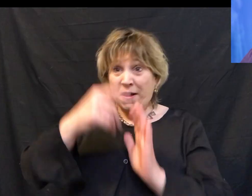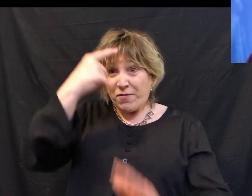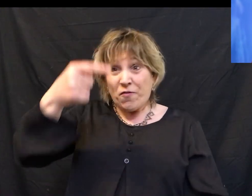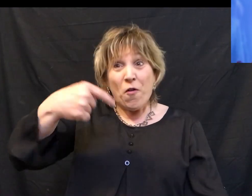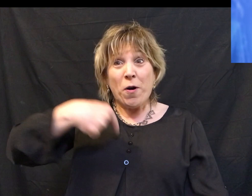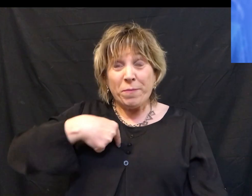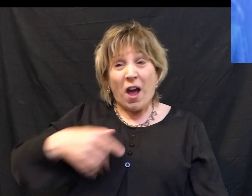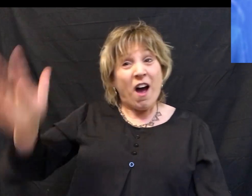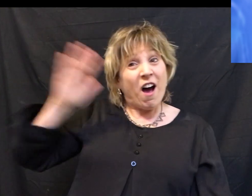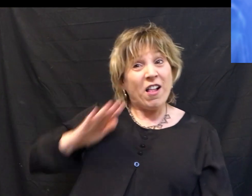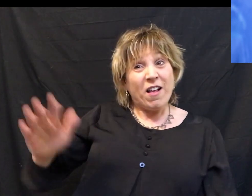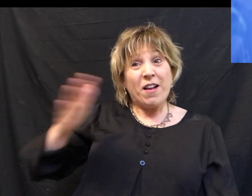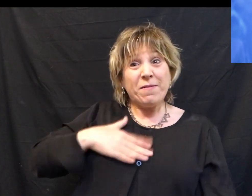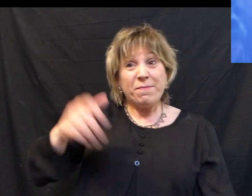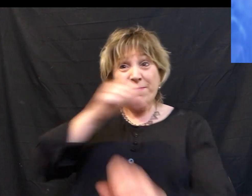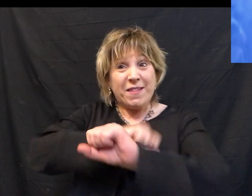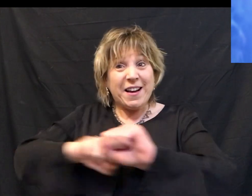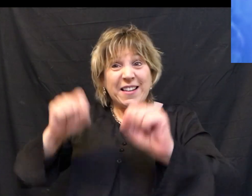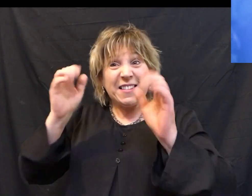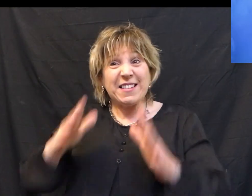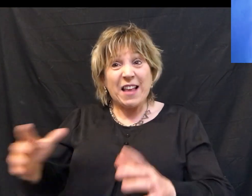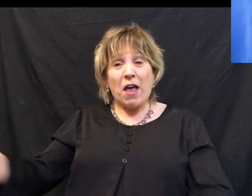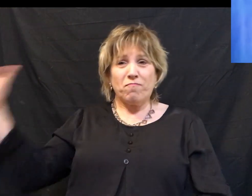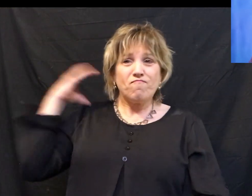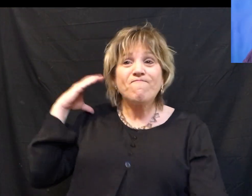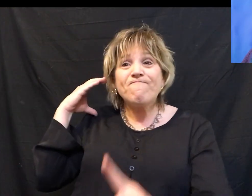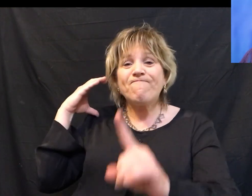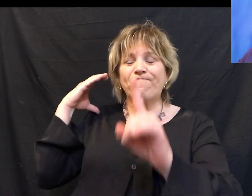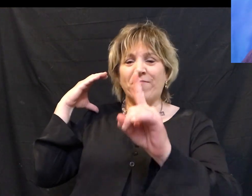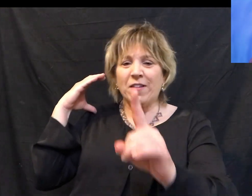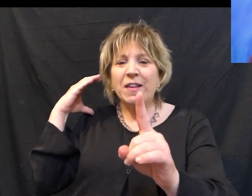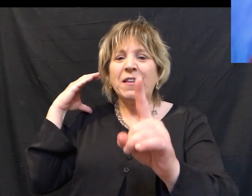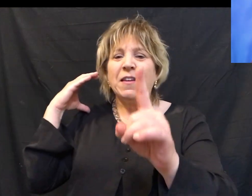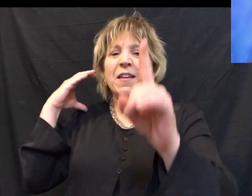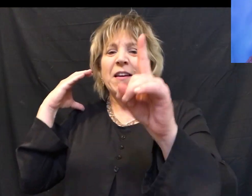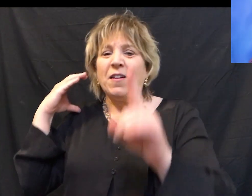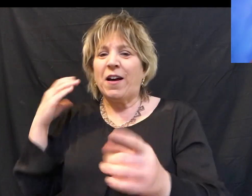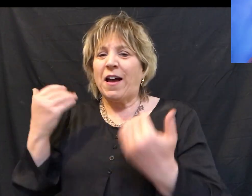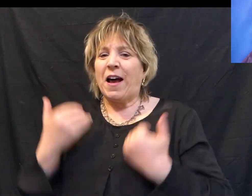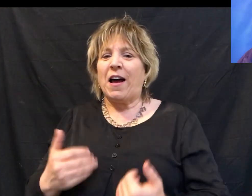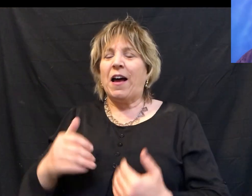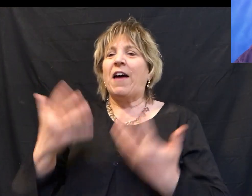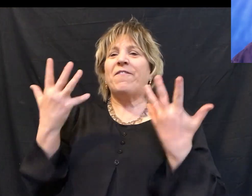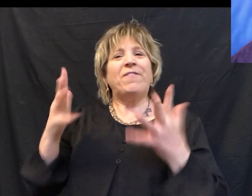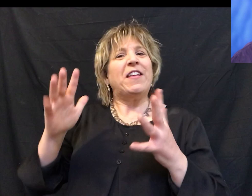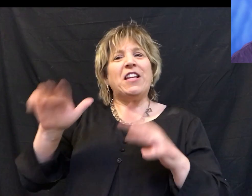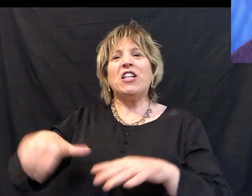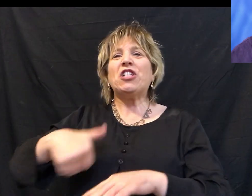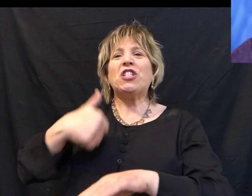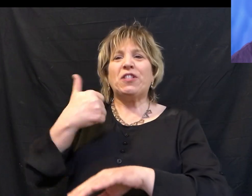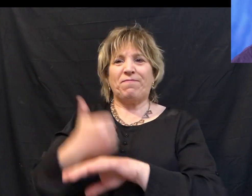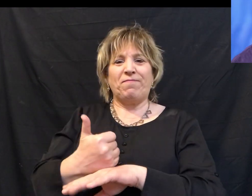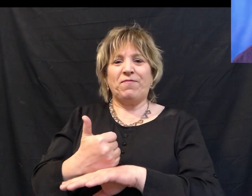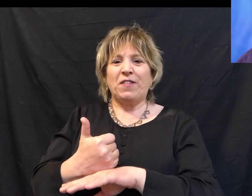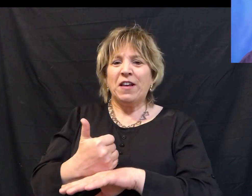Savior carried And that I stand redeemed And by the